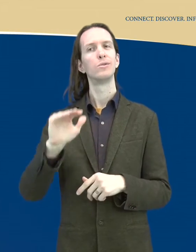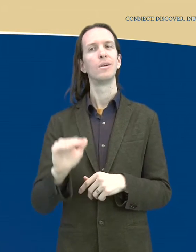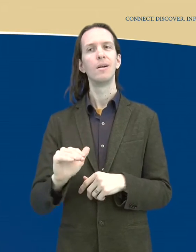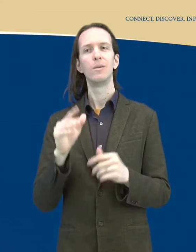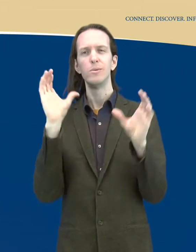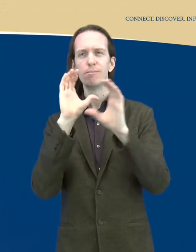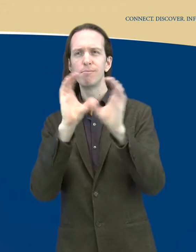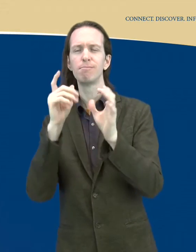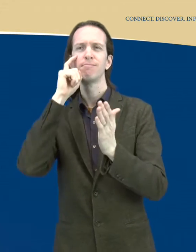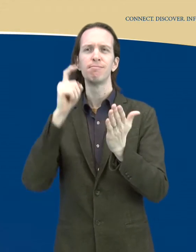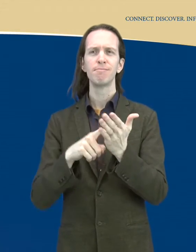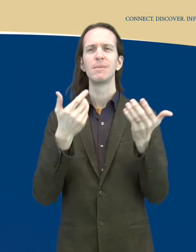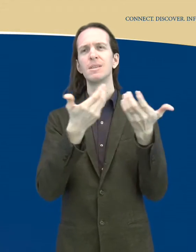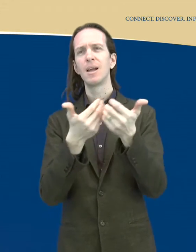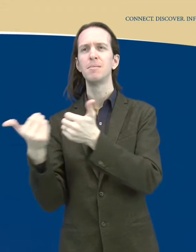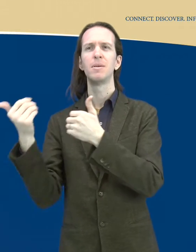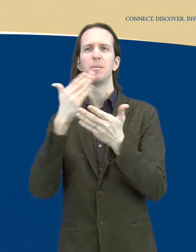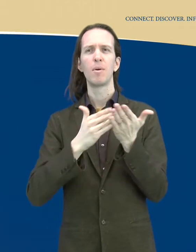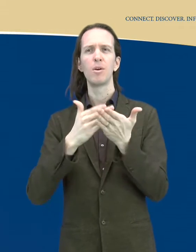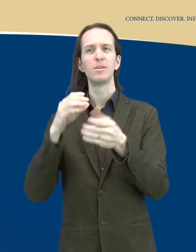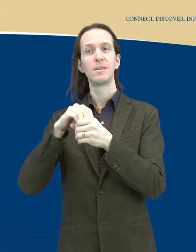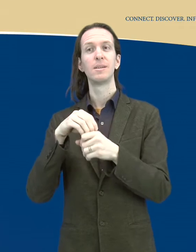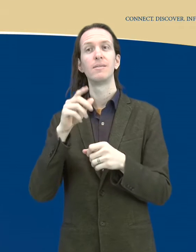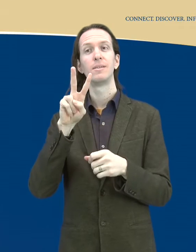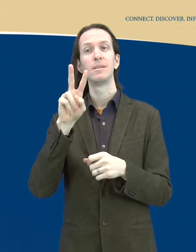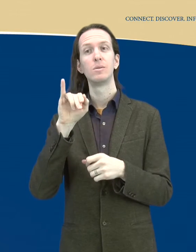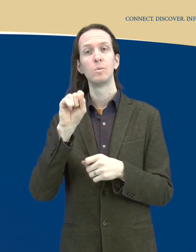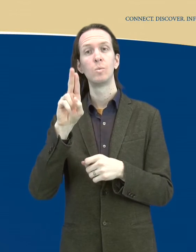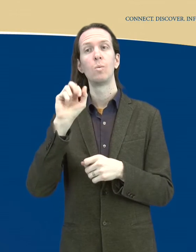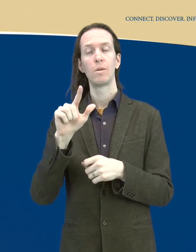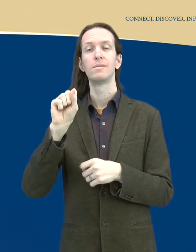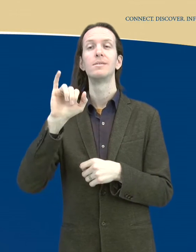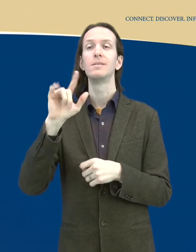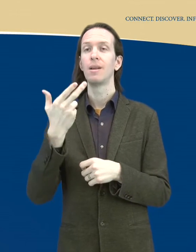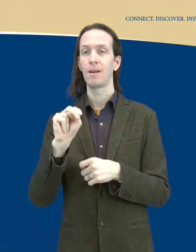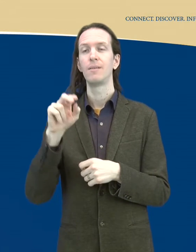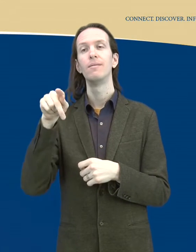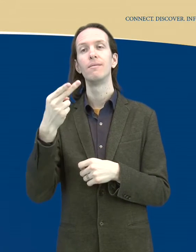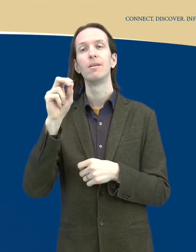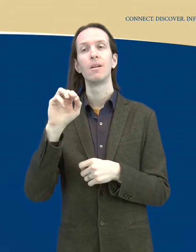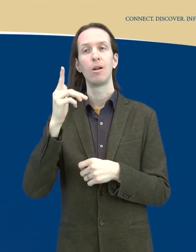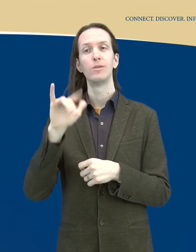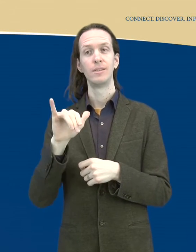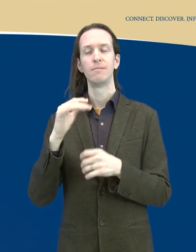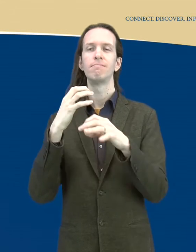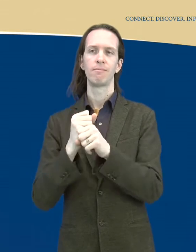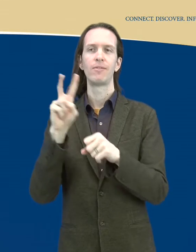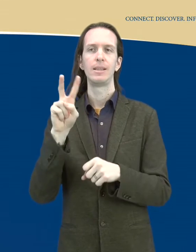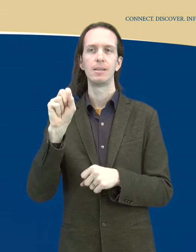equally affords the child's discovery of silent segmental units in visual sign phonology